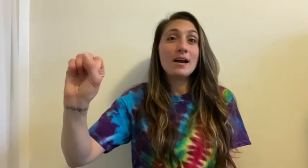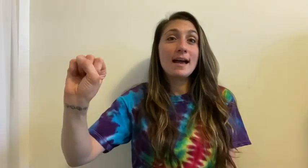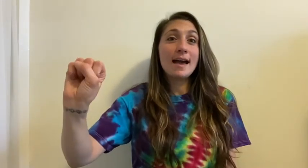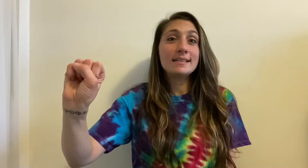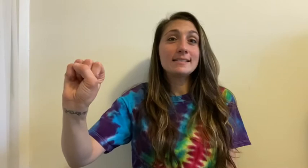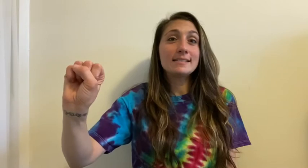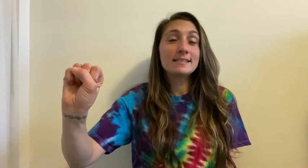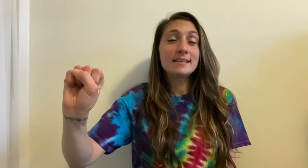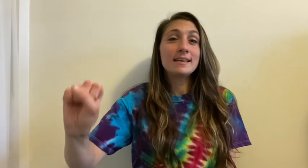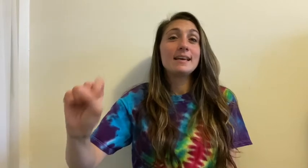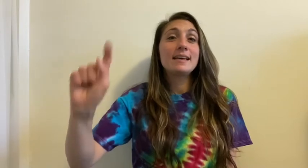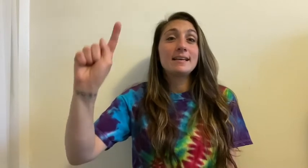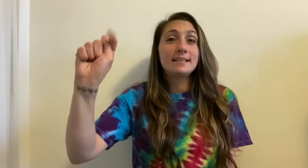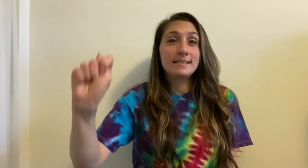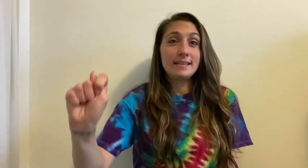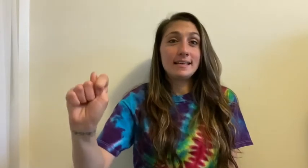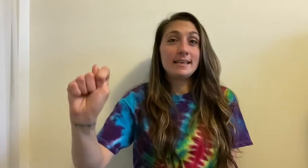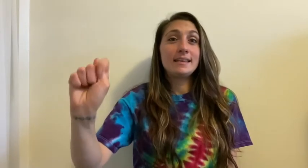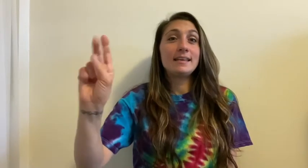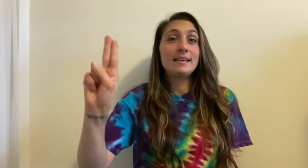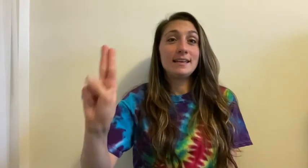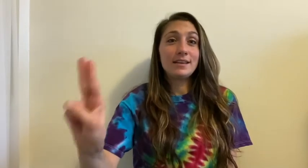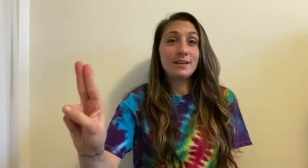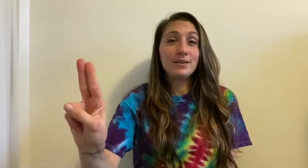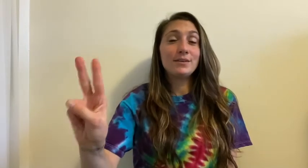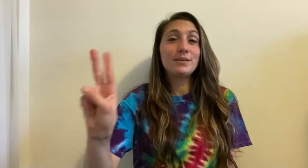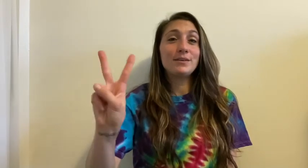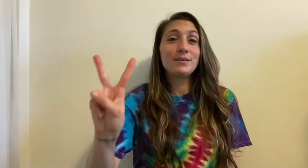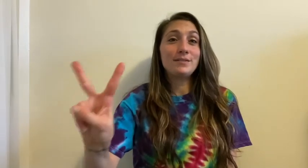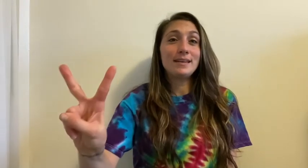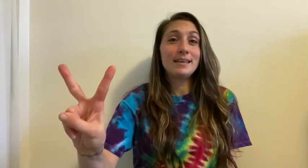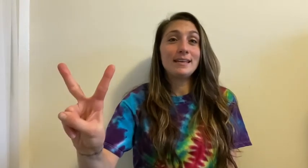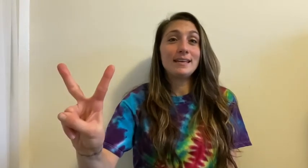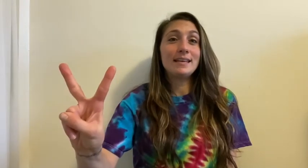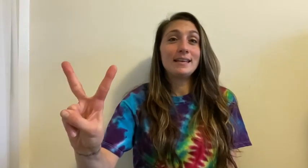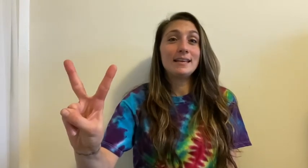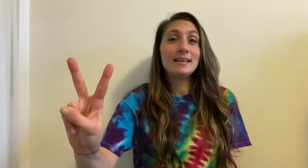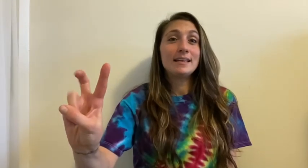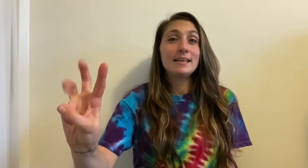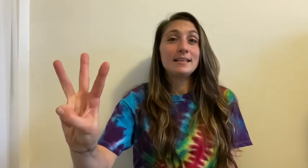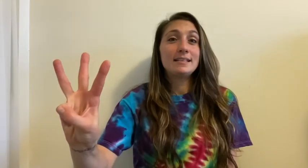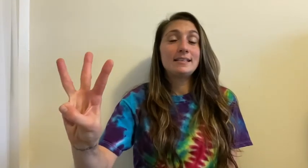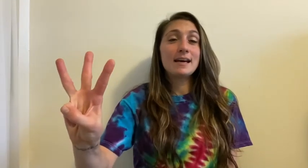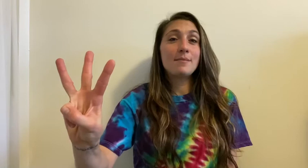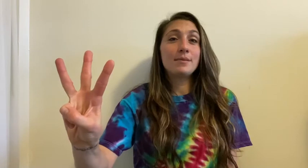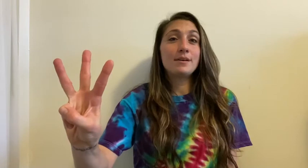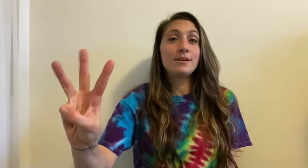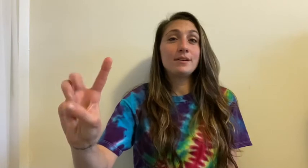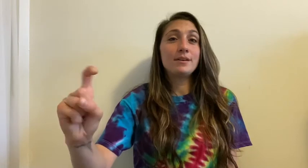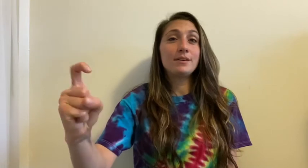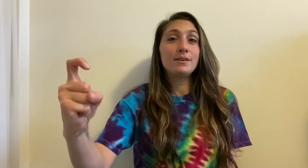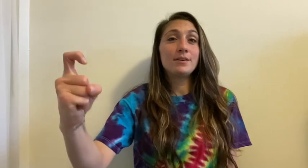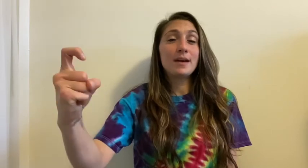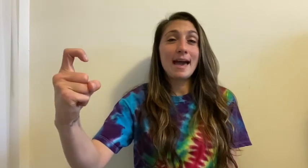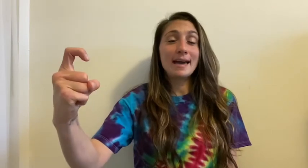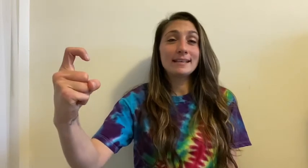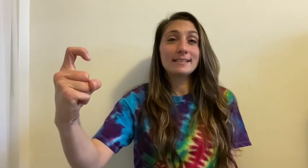S, T, U, V, W, X.